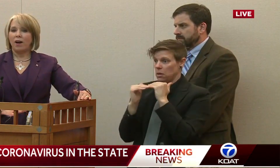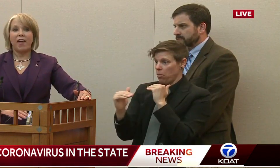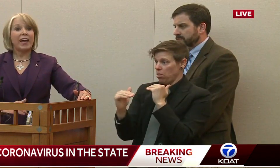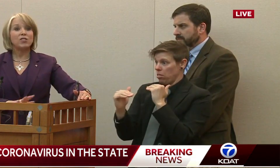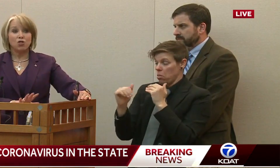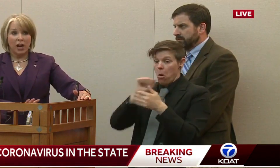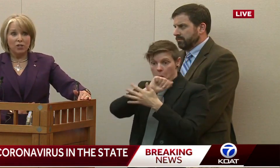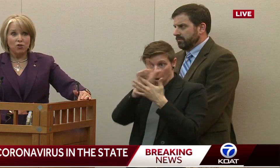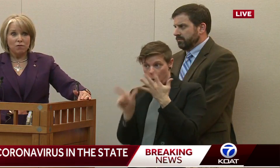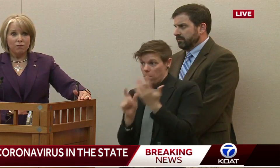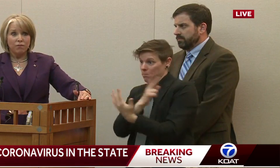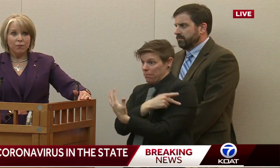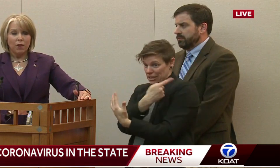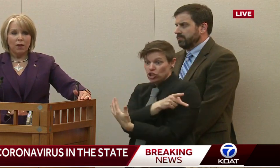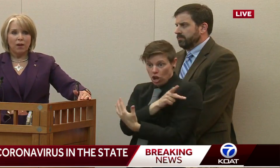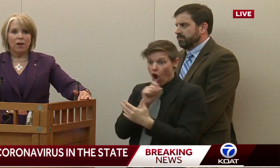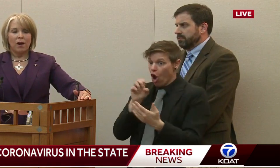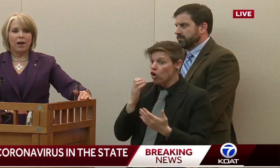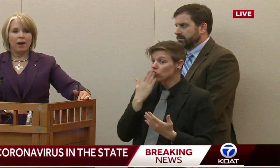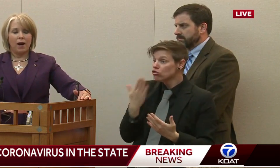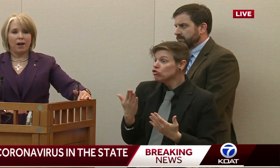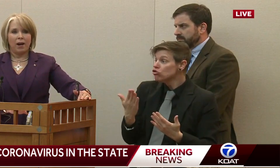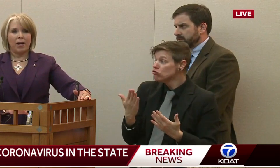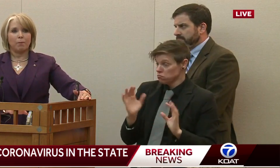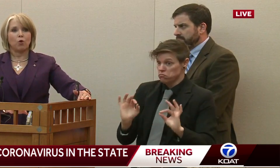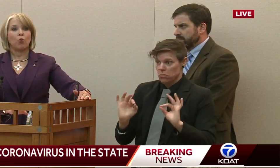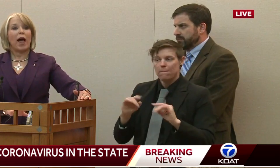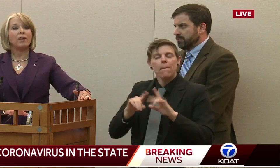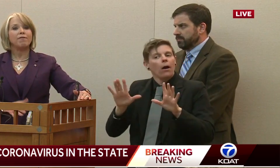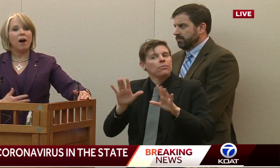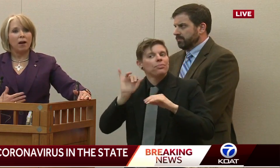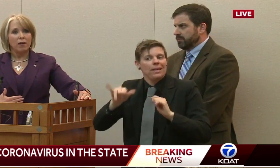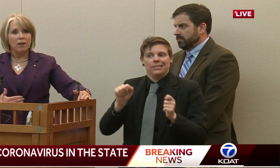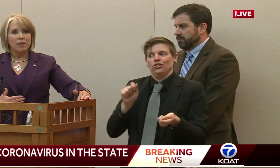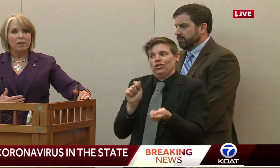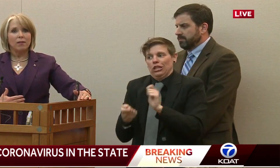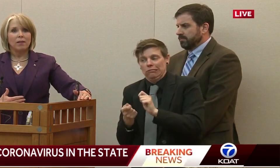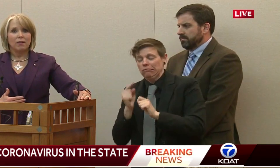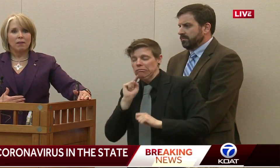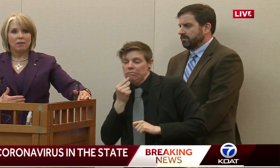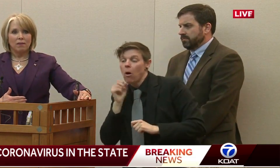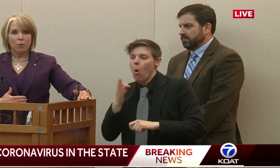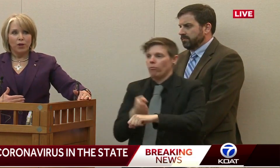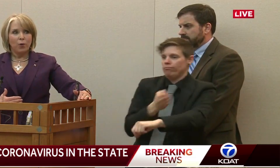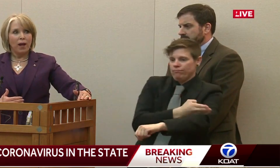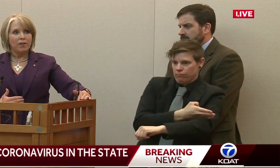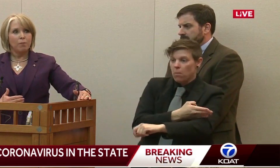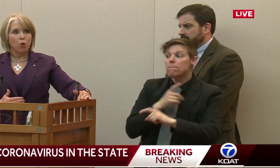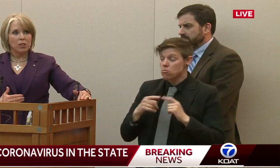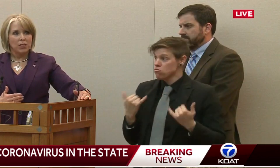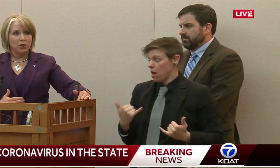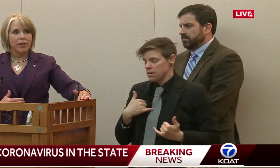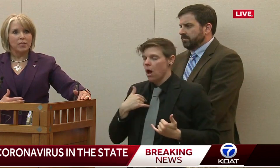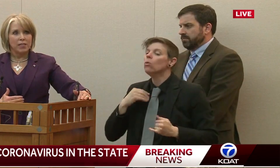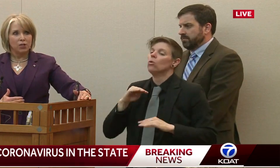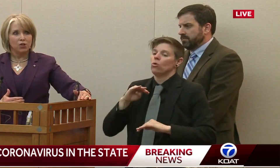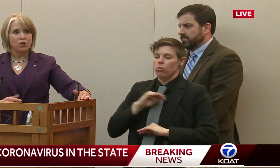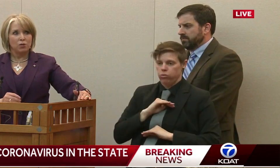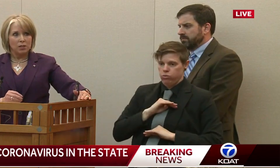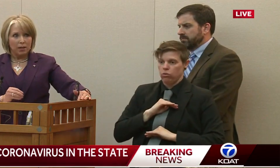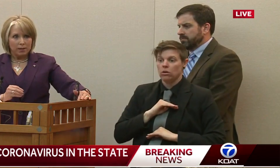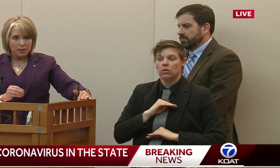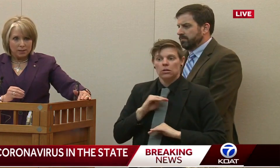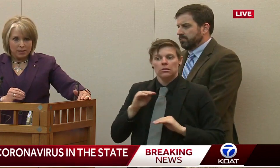And that can change. I am gratified. We don't have any more serious